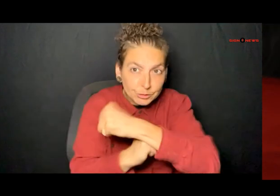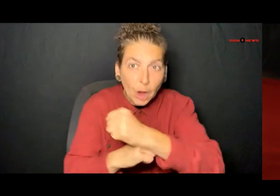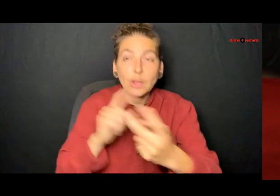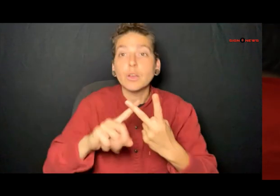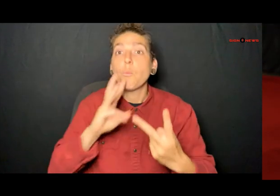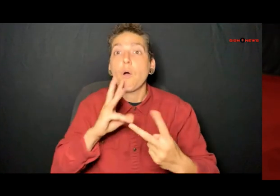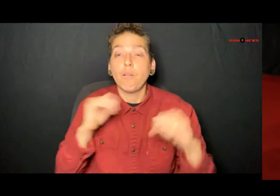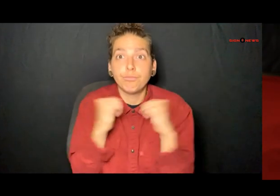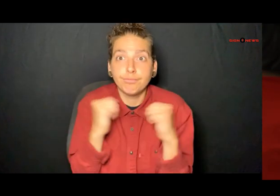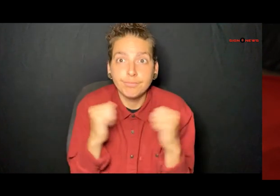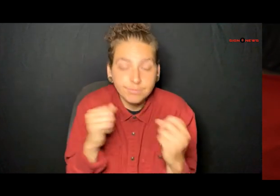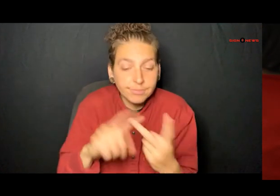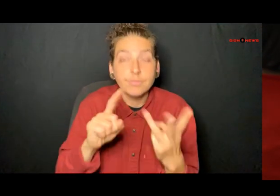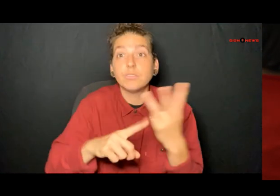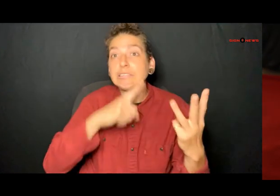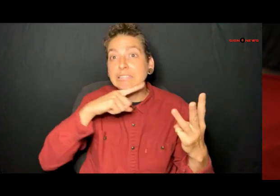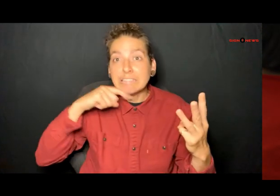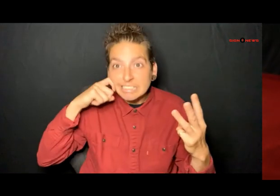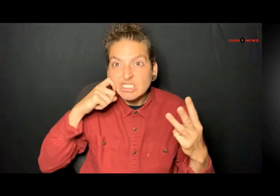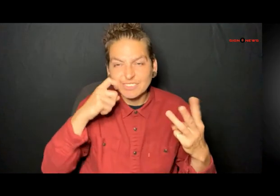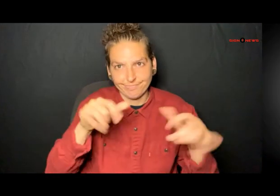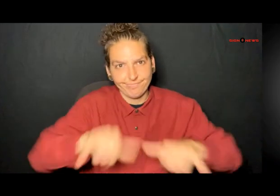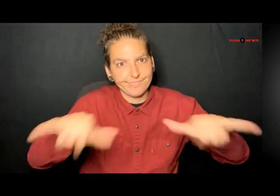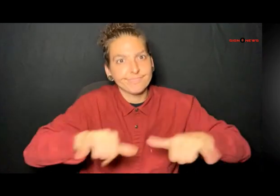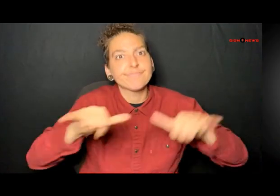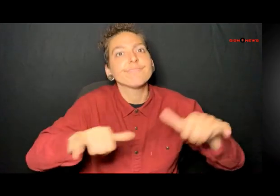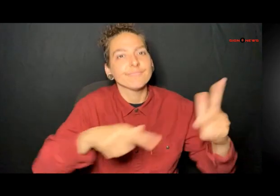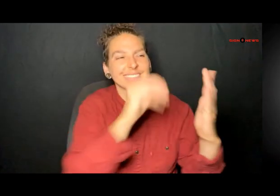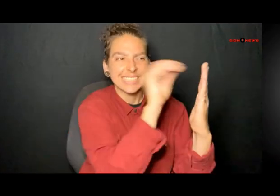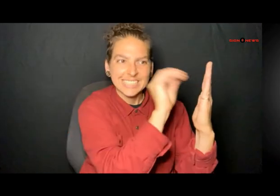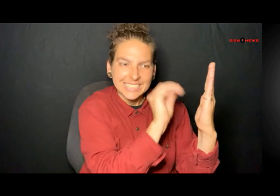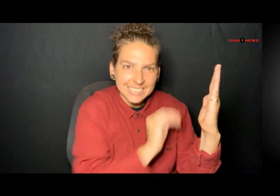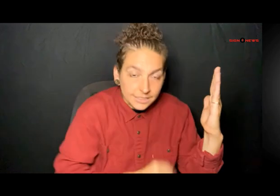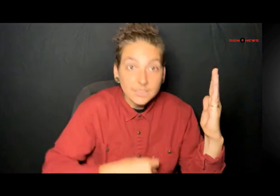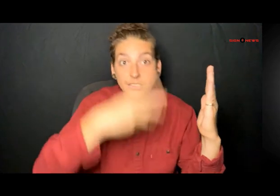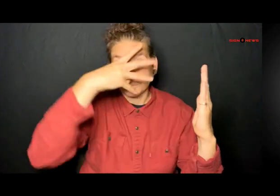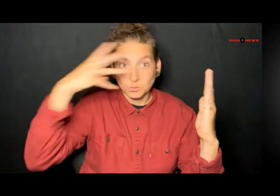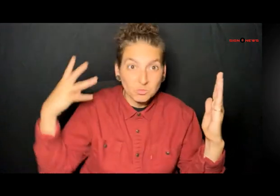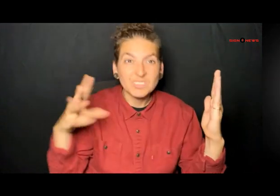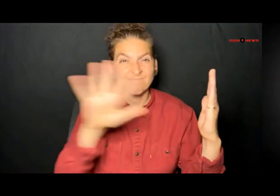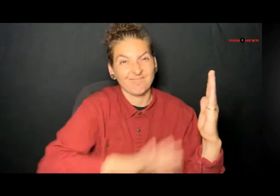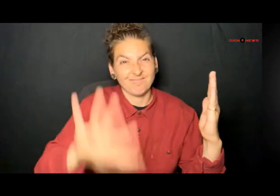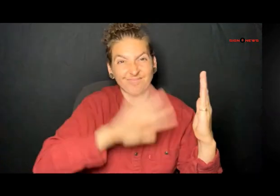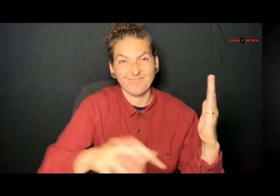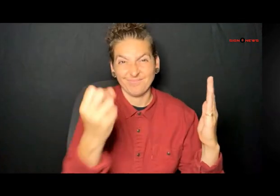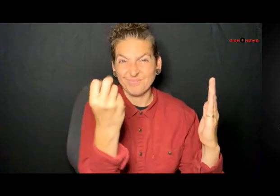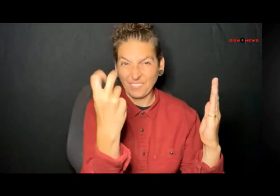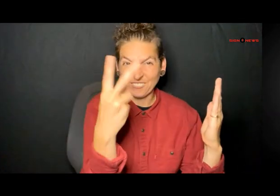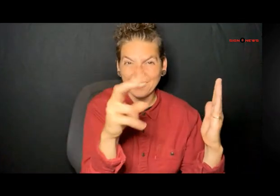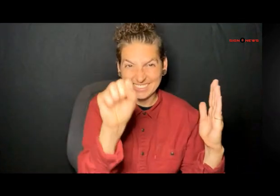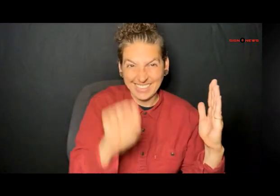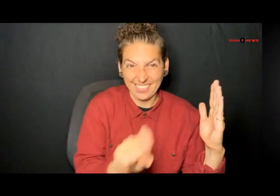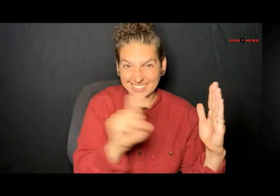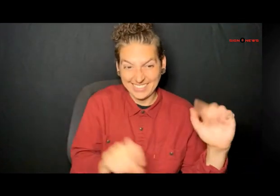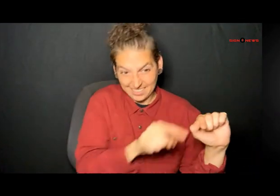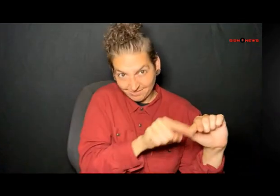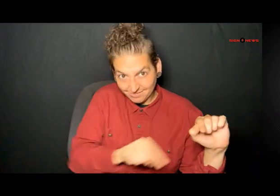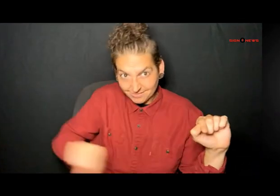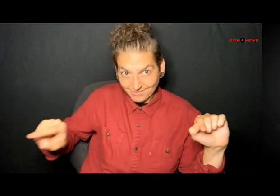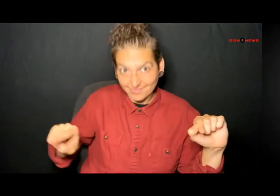stroke and dehydration she tracks migrant deaths across these 12 South Texas counties and says this year